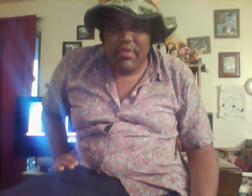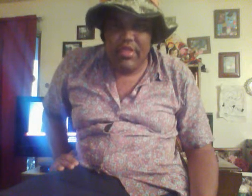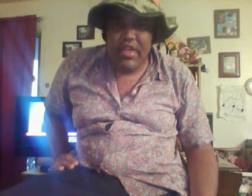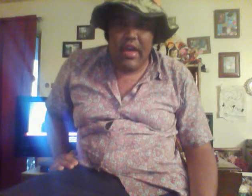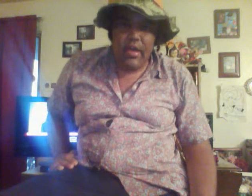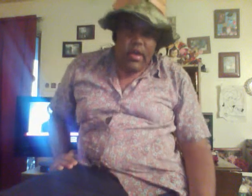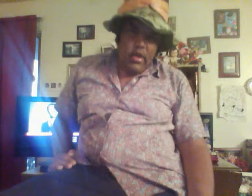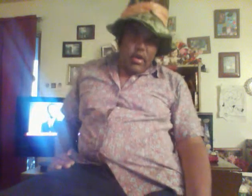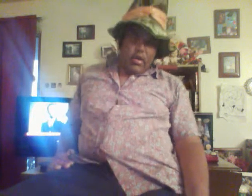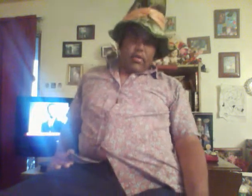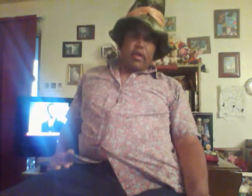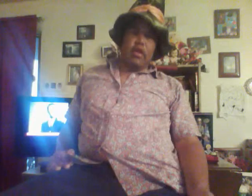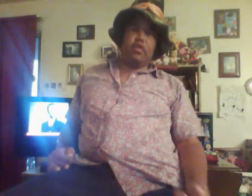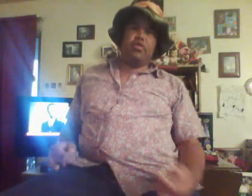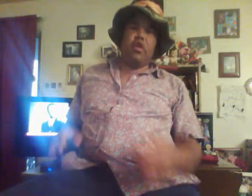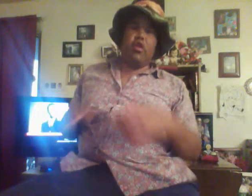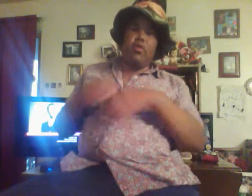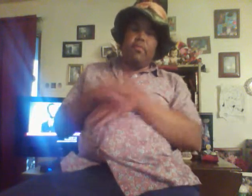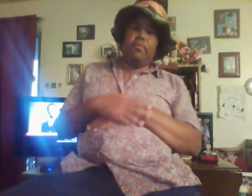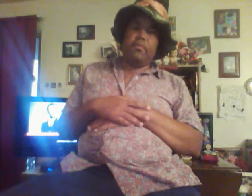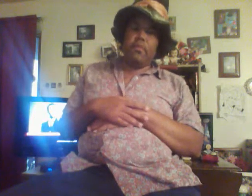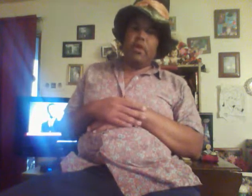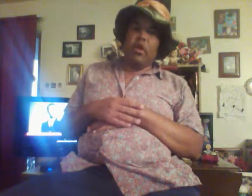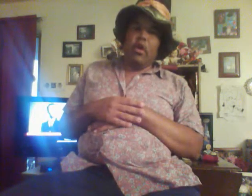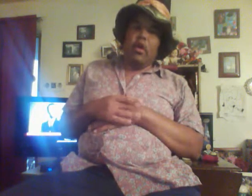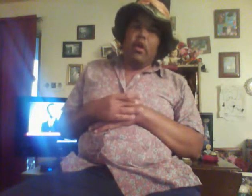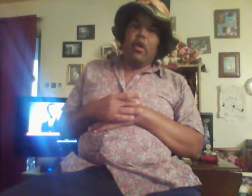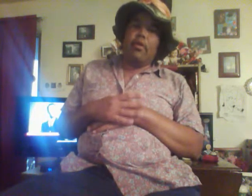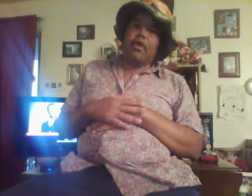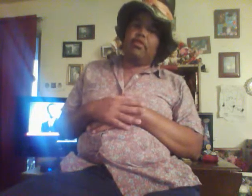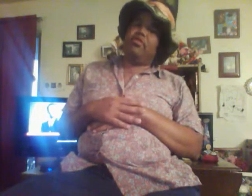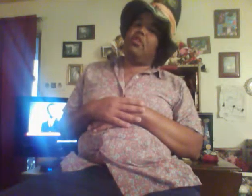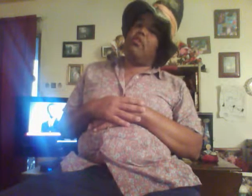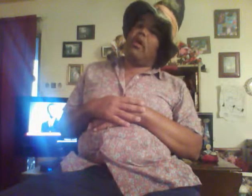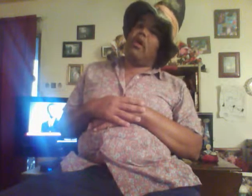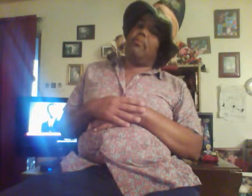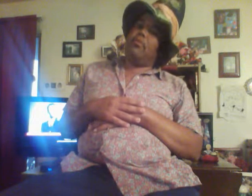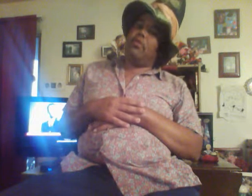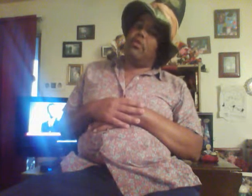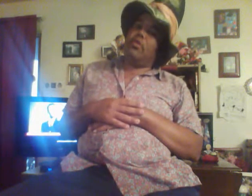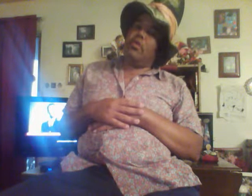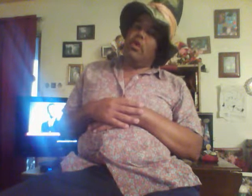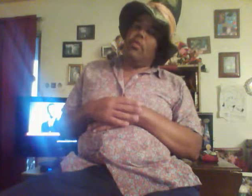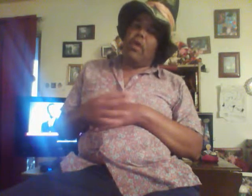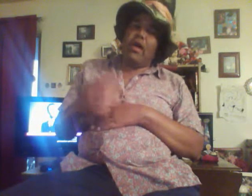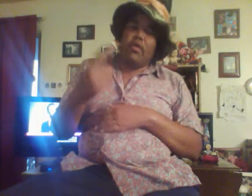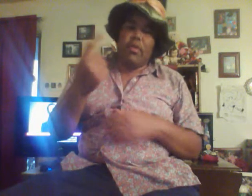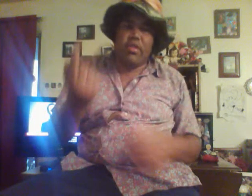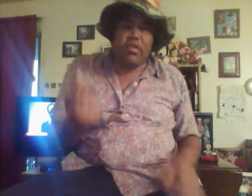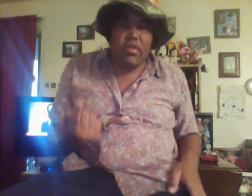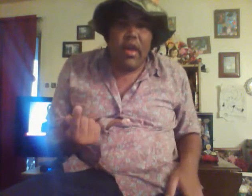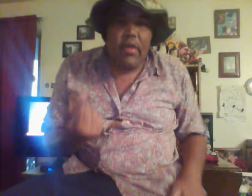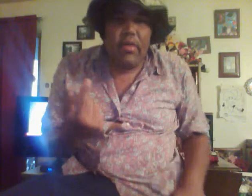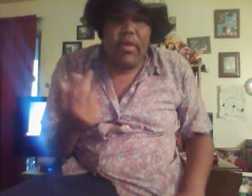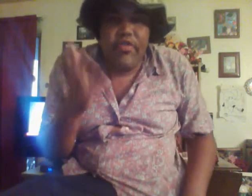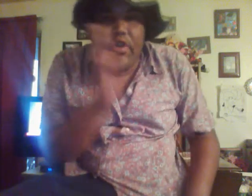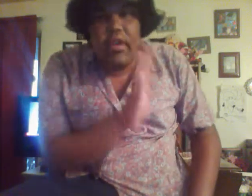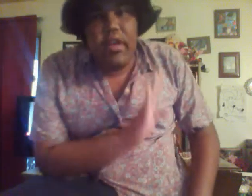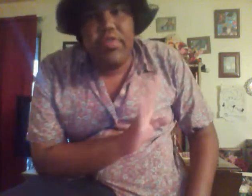This one's sad. Okay, so, alright, so, um, why don't we... Now, this